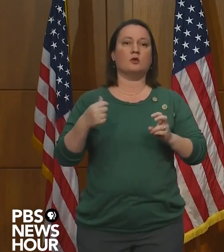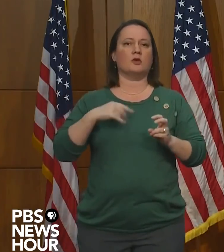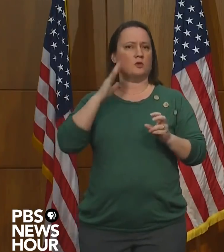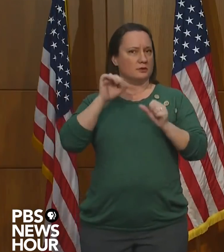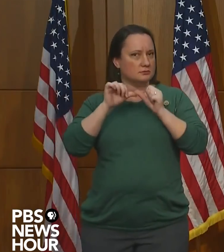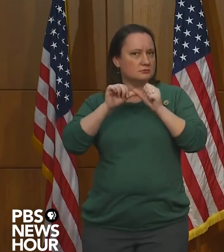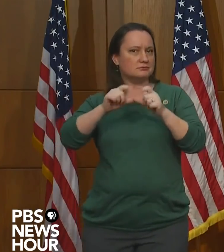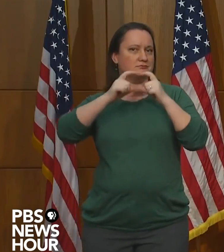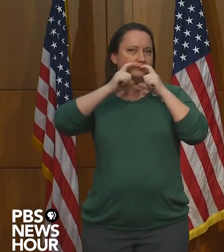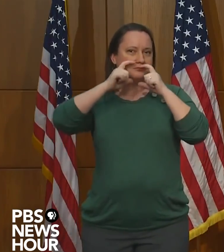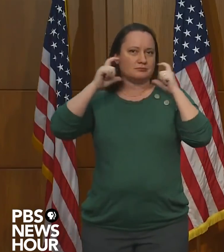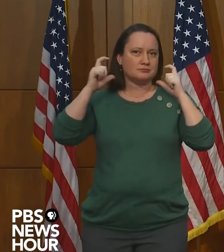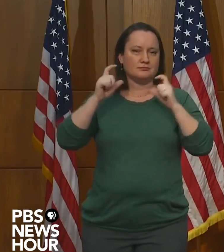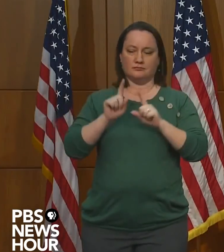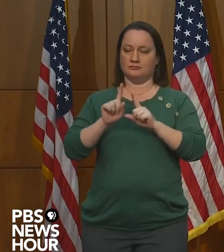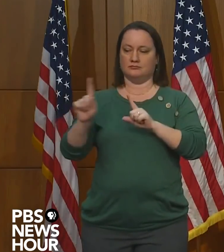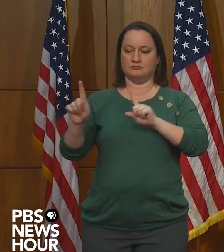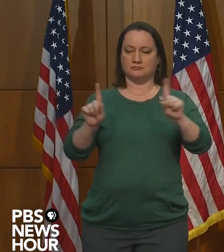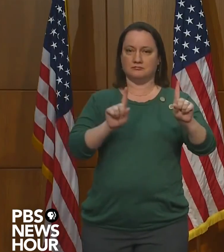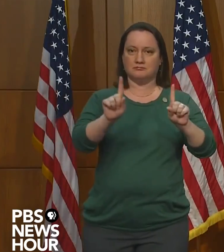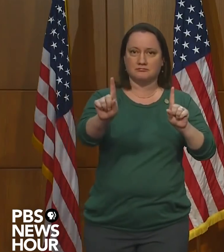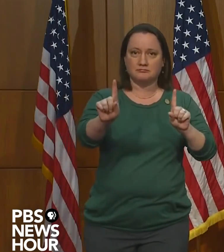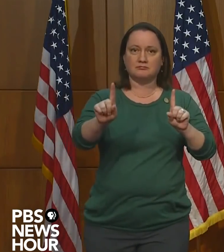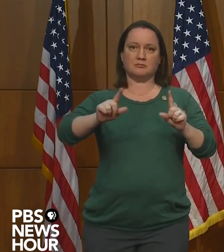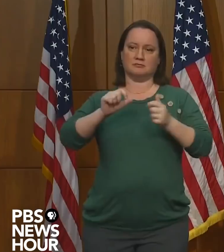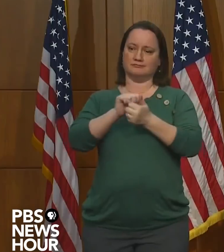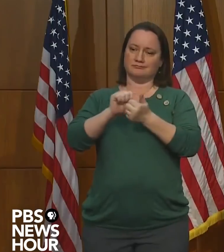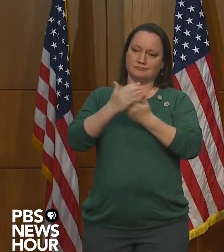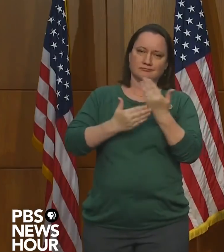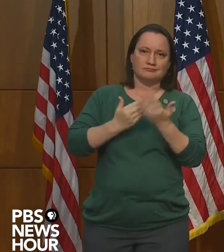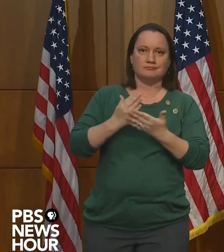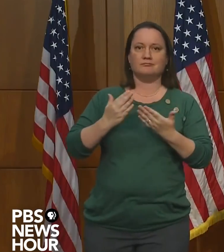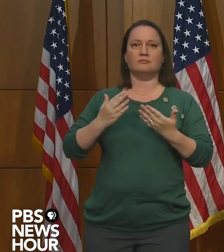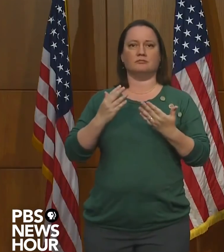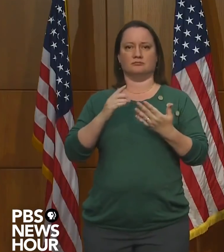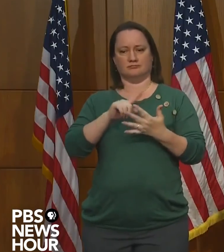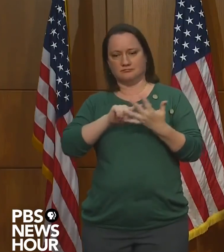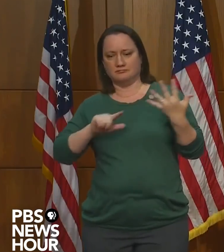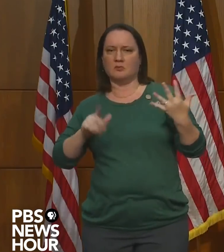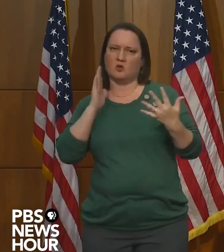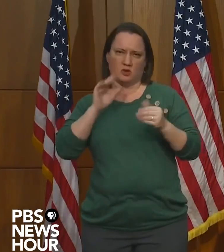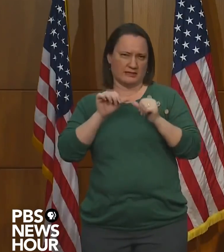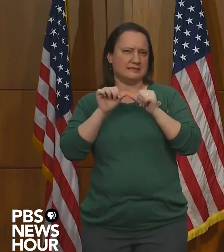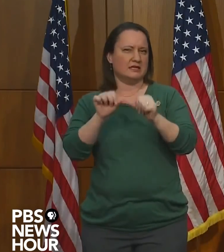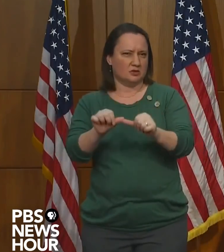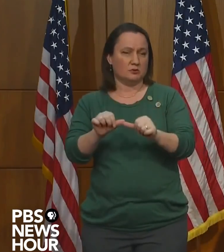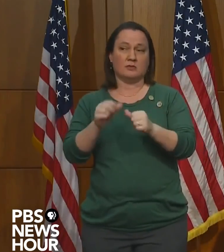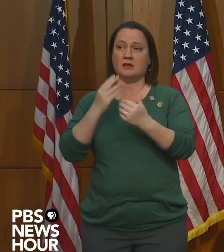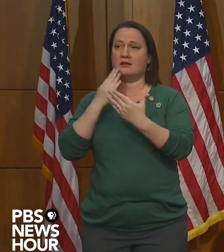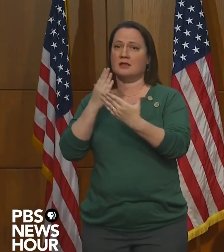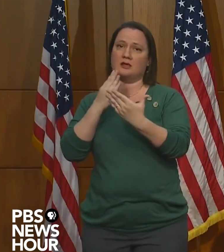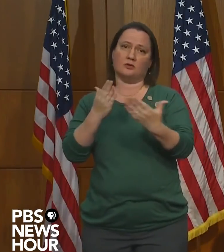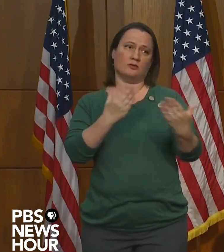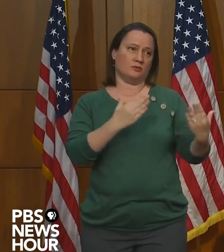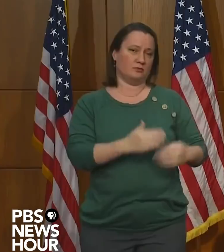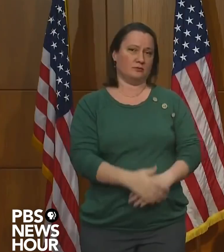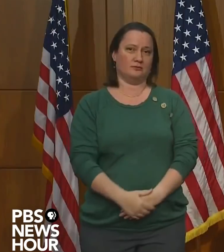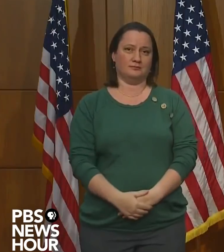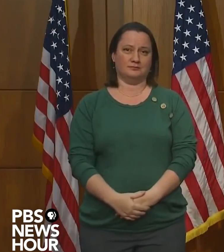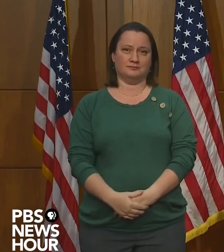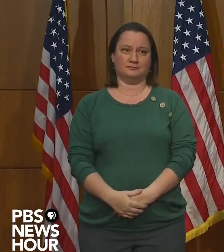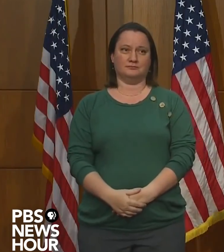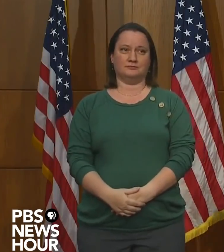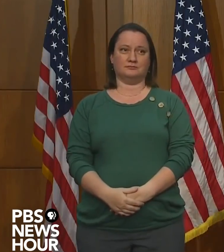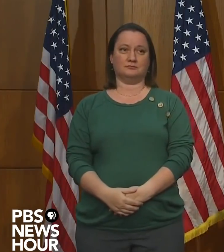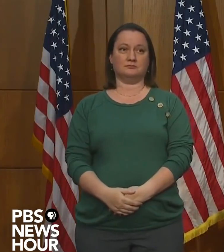our social distancing, and our guidance with hygiene. So I thank all of you for that as we move forward. Today,